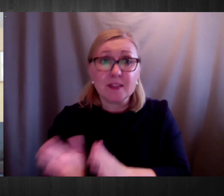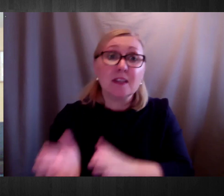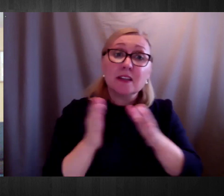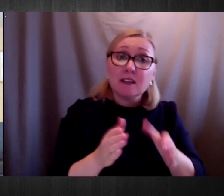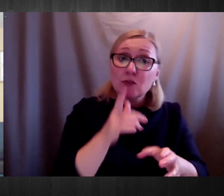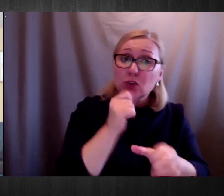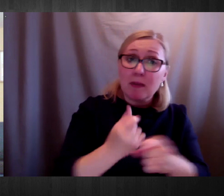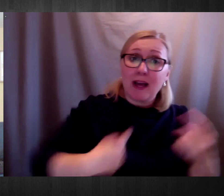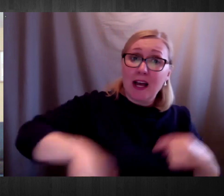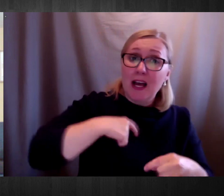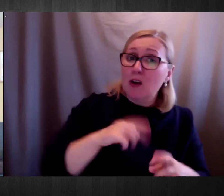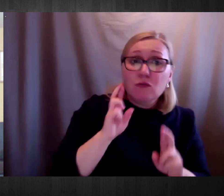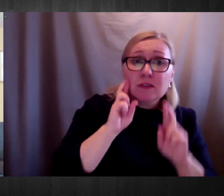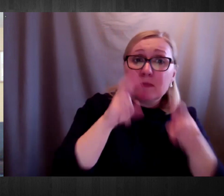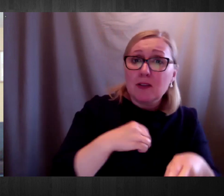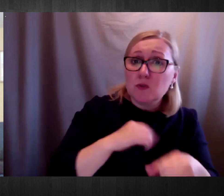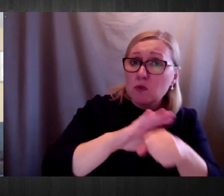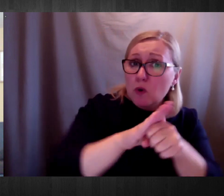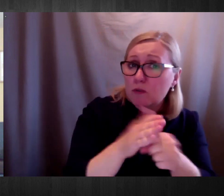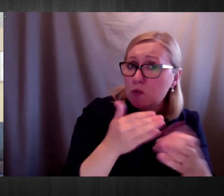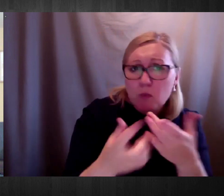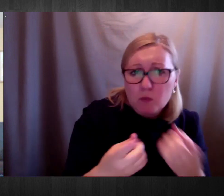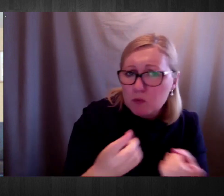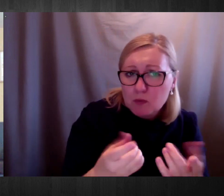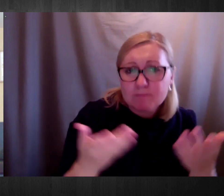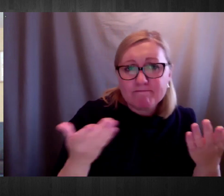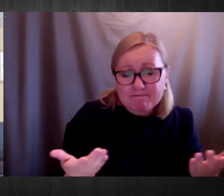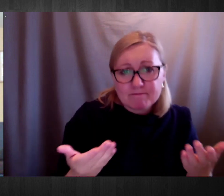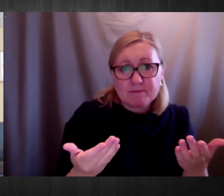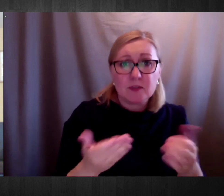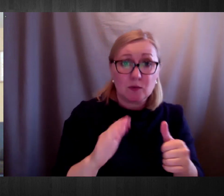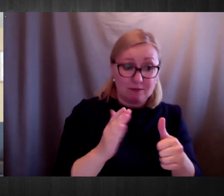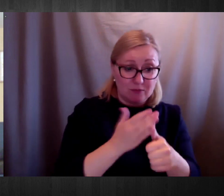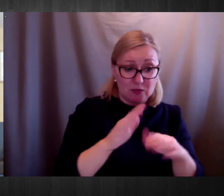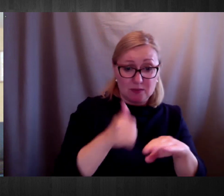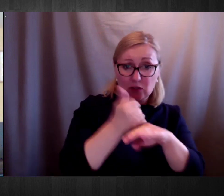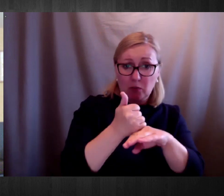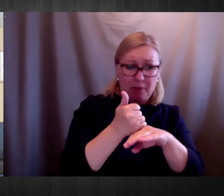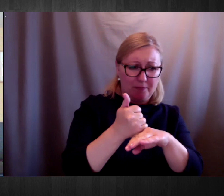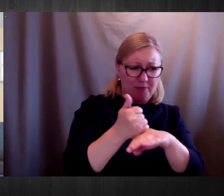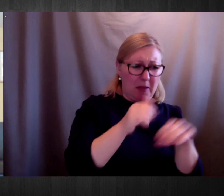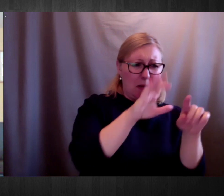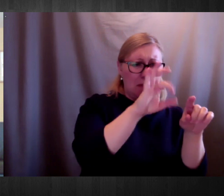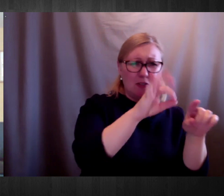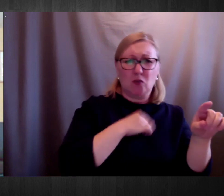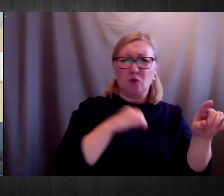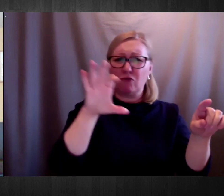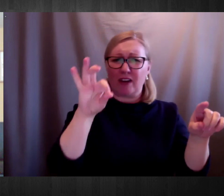timetable of activities from Monday to Friday and that included